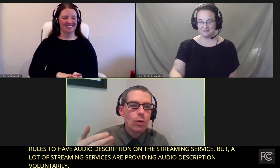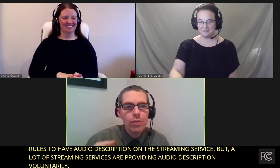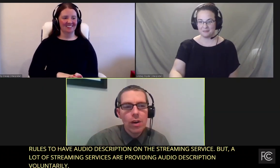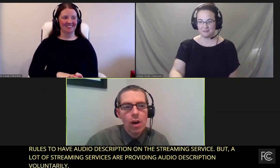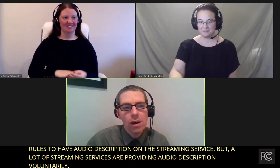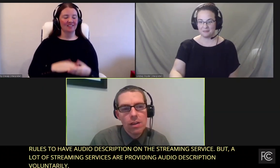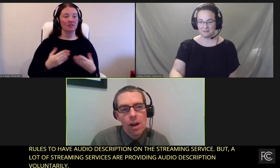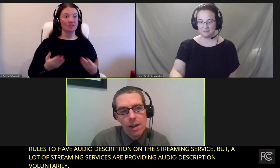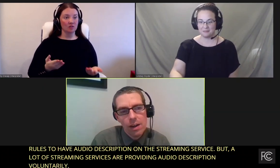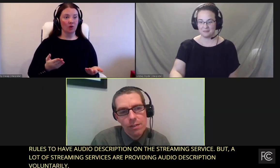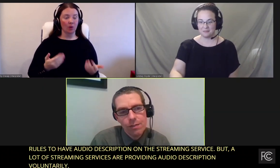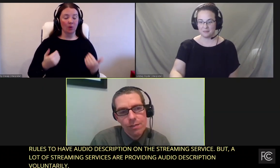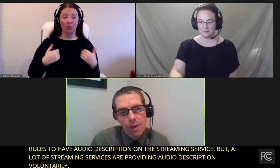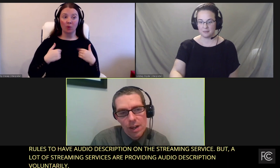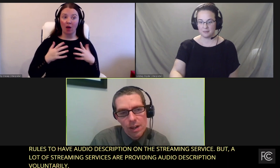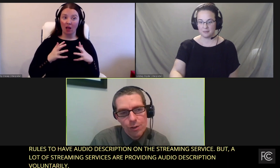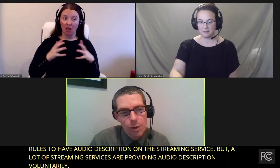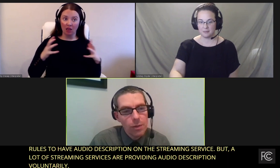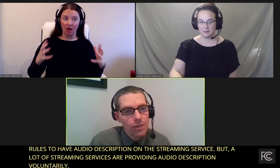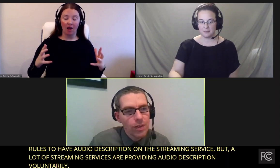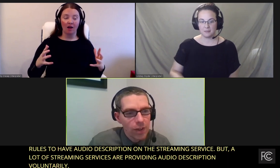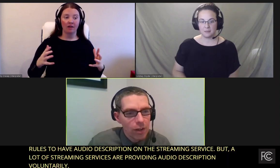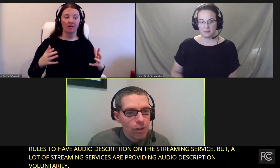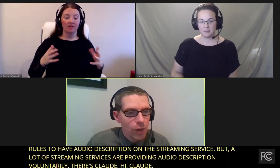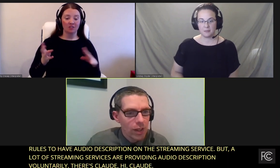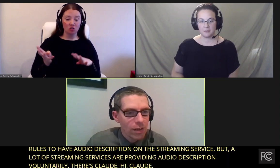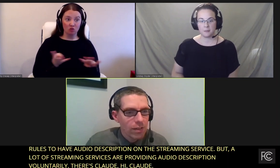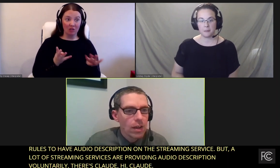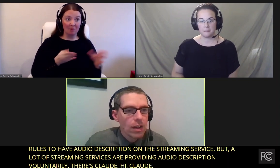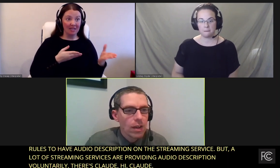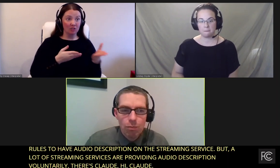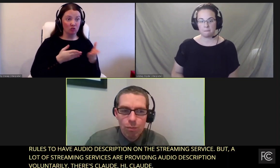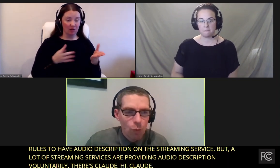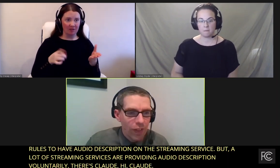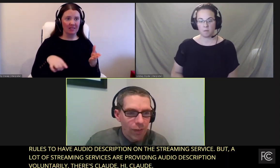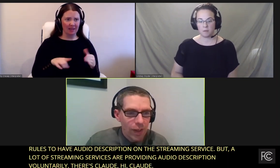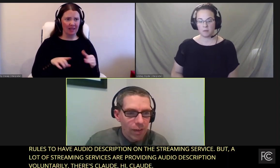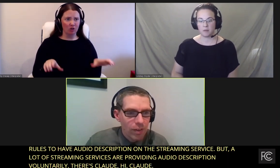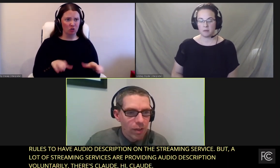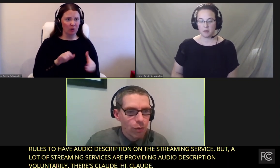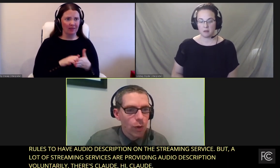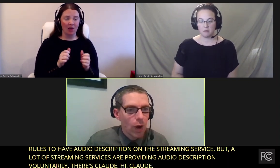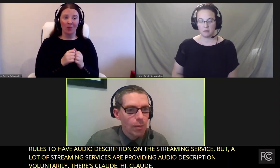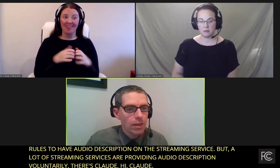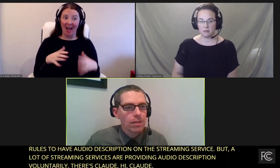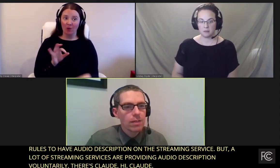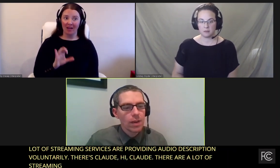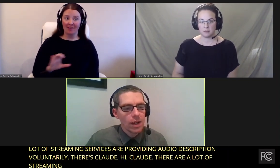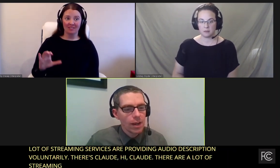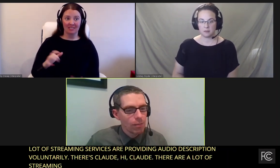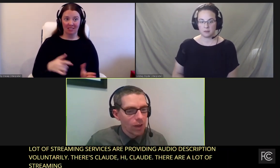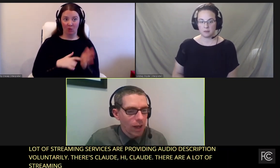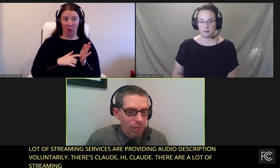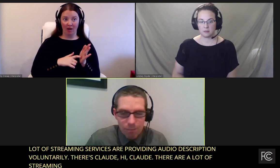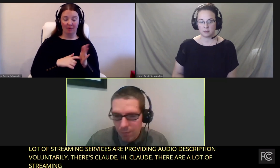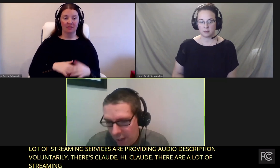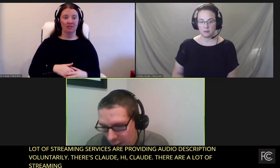So there are a lot of streaming services that are doing this without the FCC's requirements.